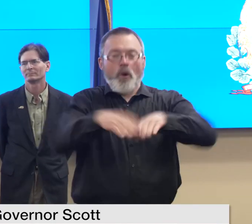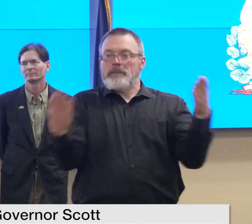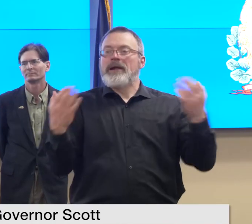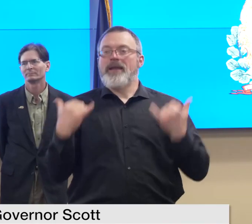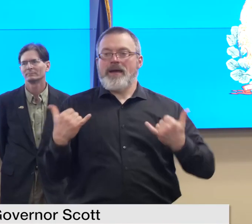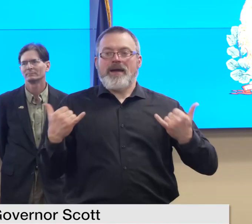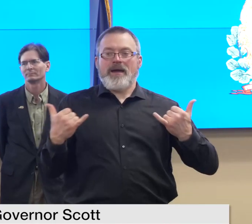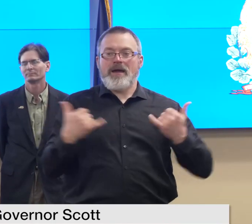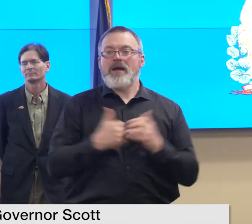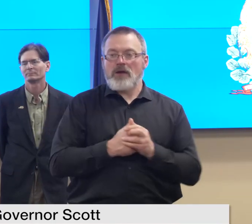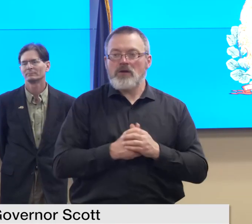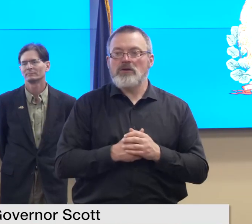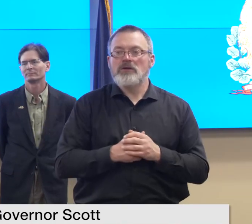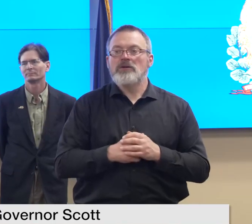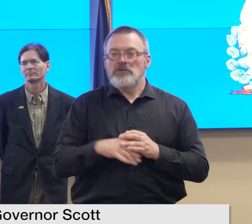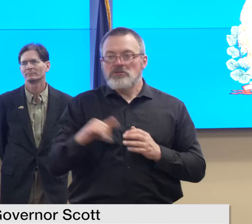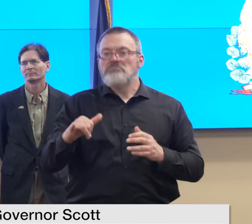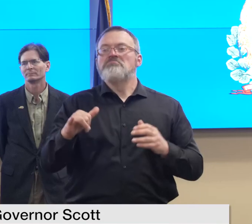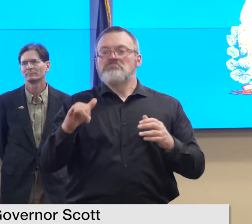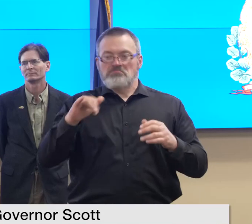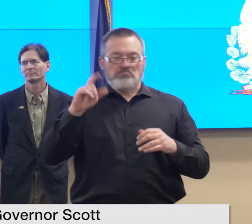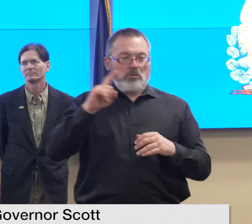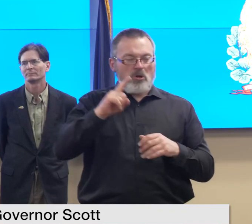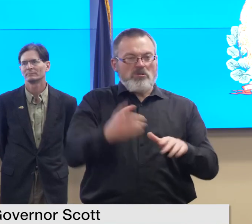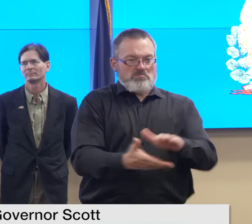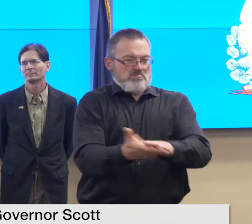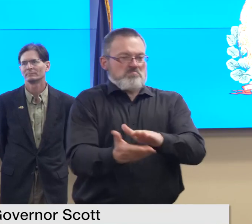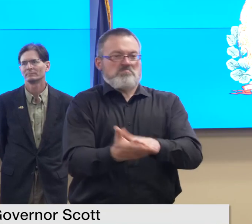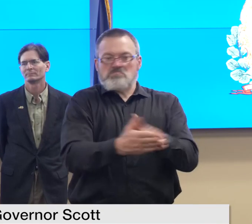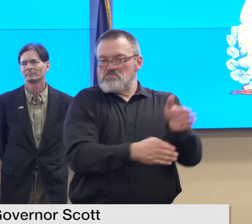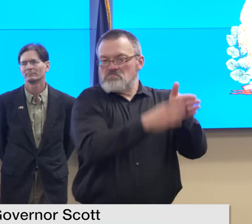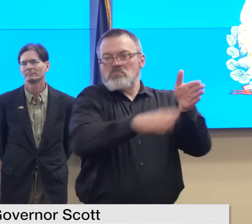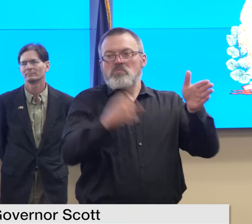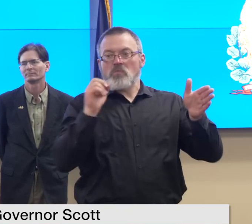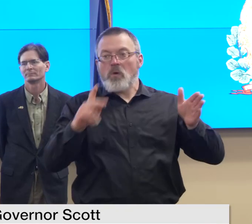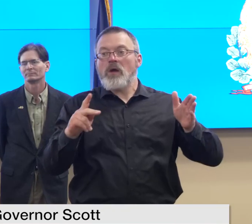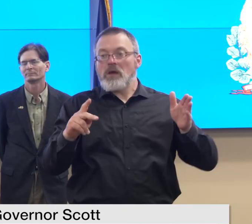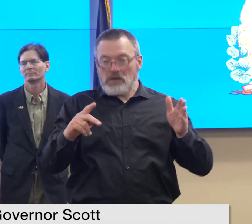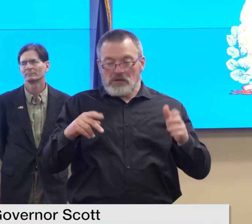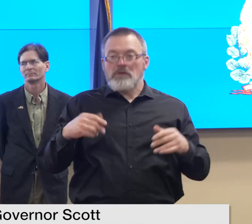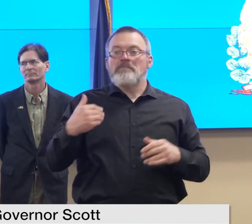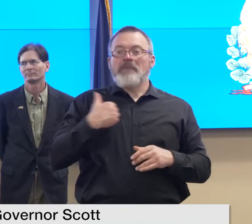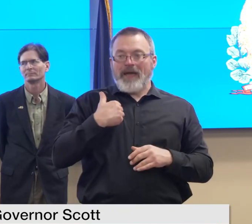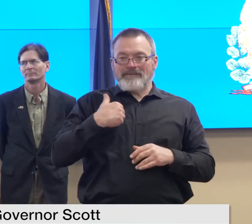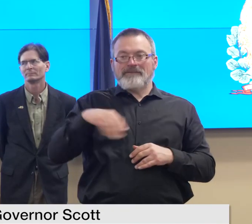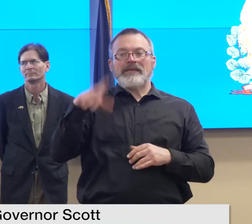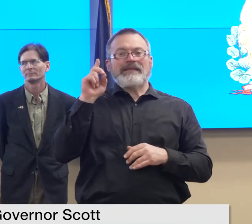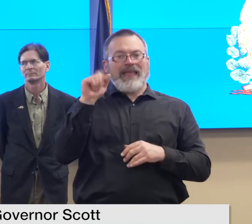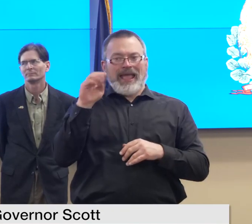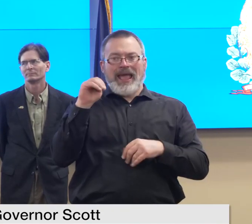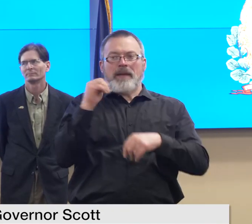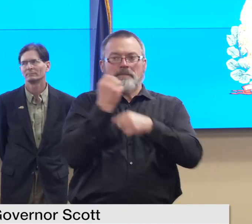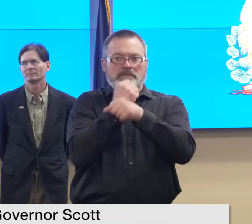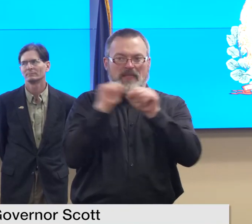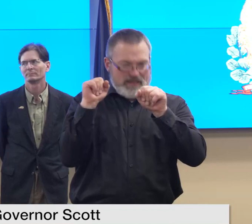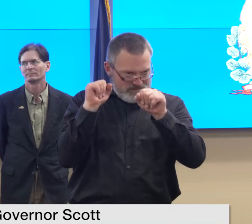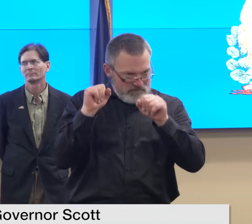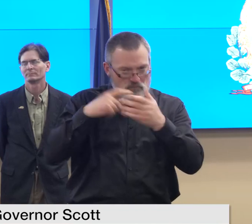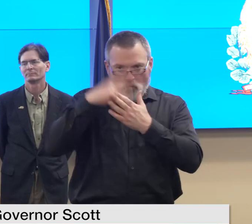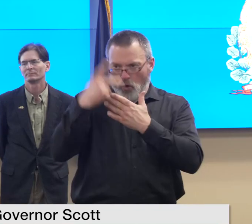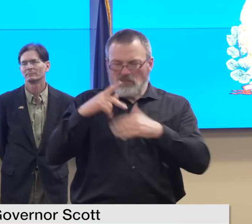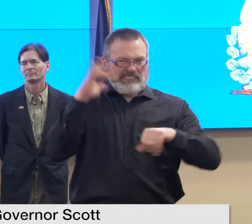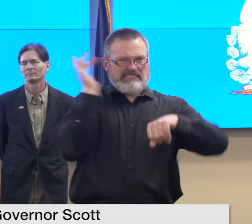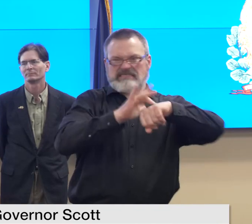reservoir in addition the dam safety program has visited over 20 dams since last week's storm and